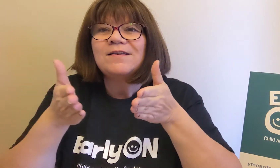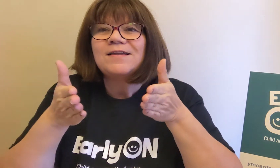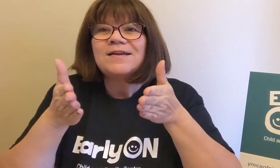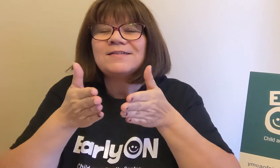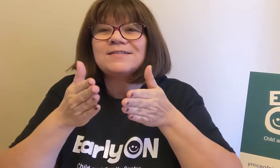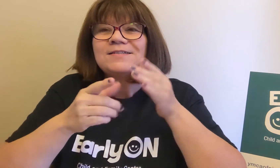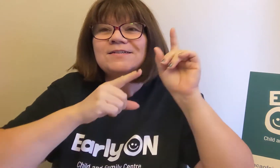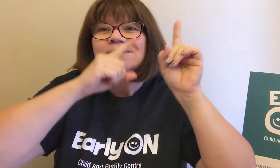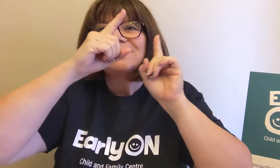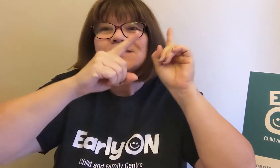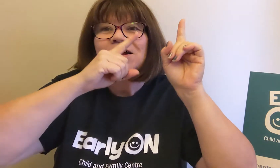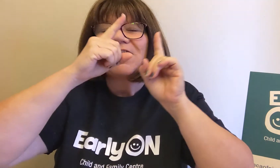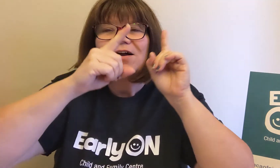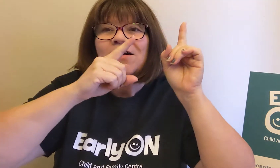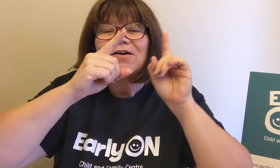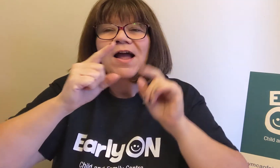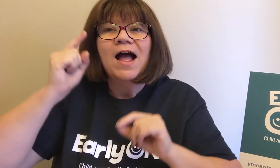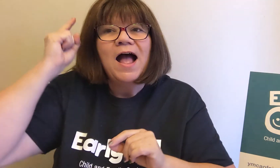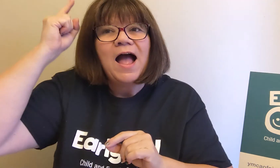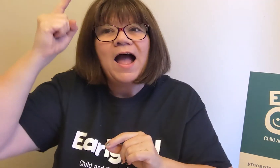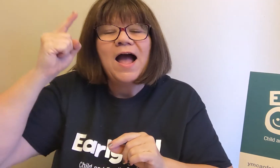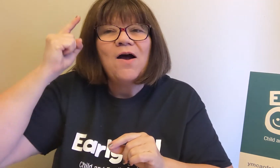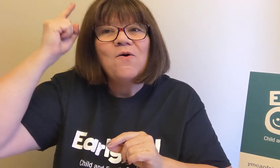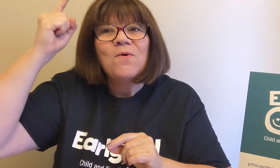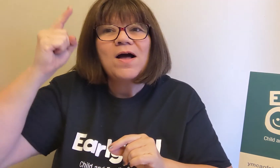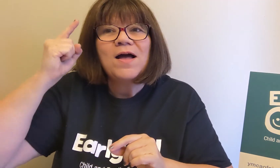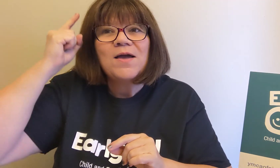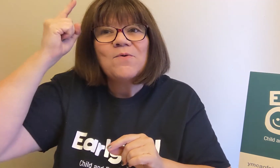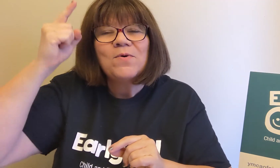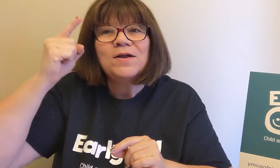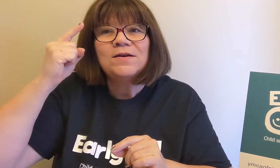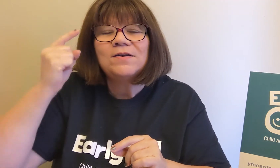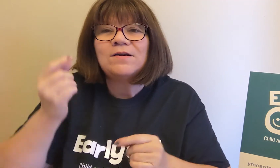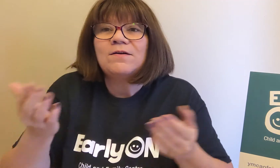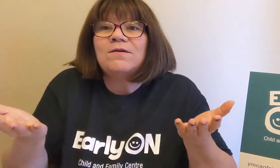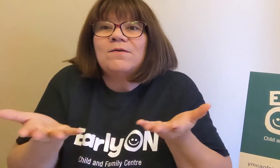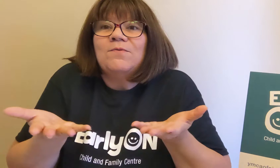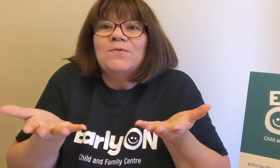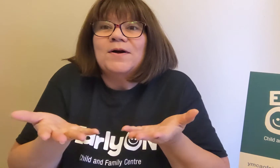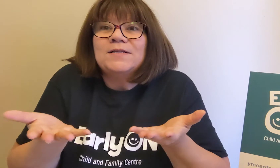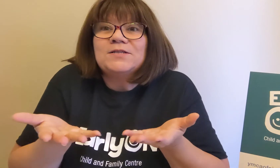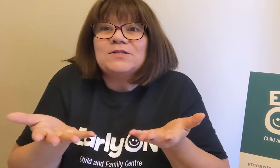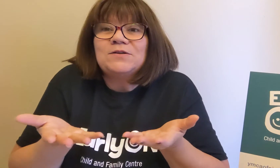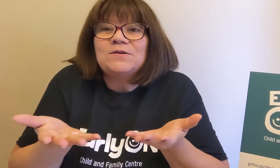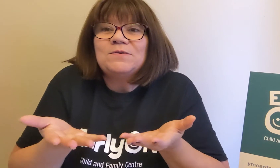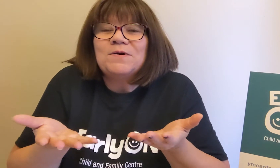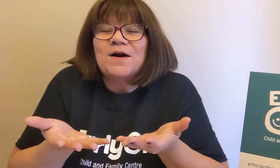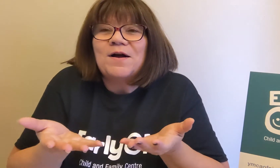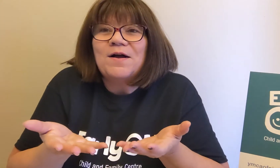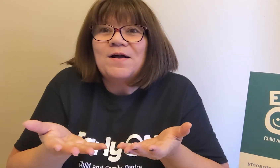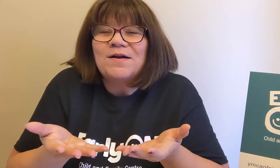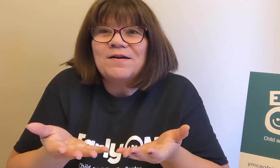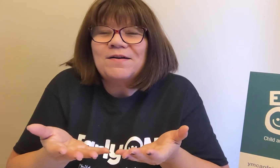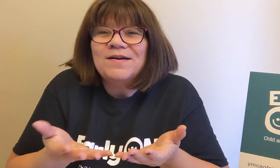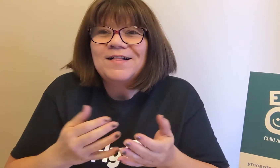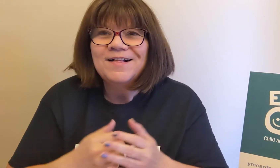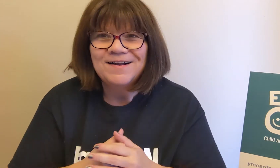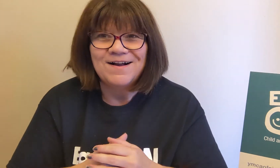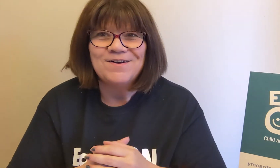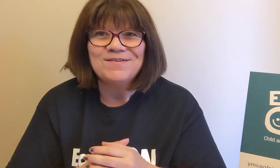little star. How I wonder what you are. All